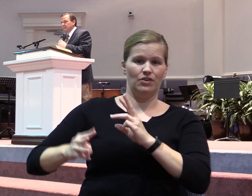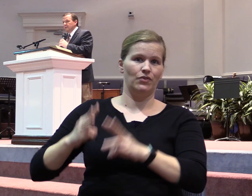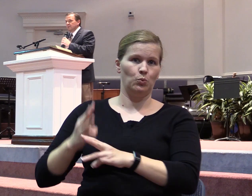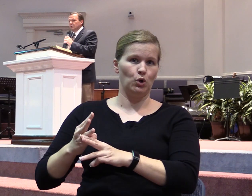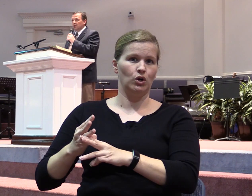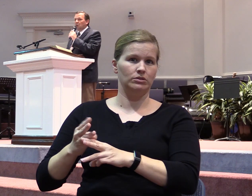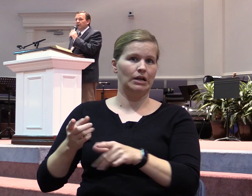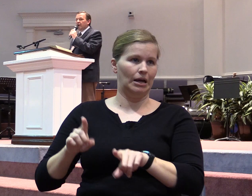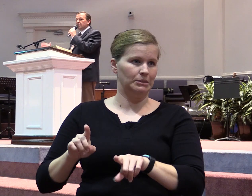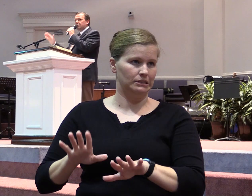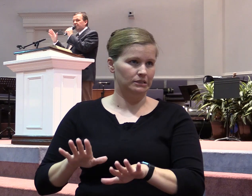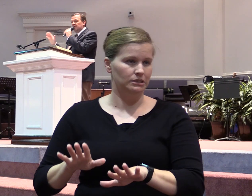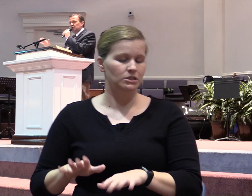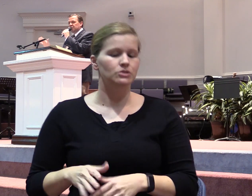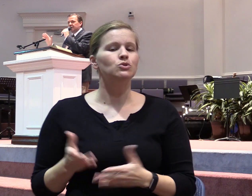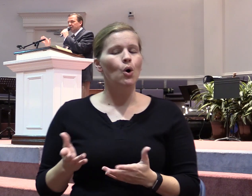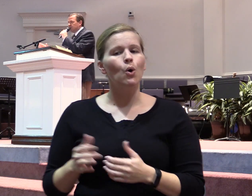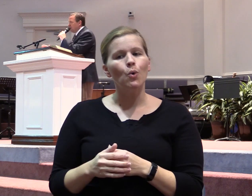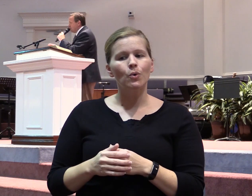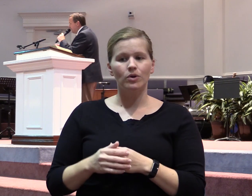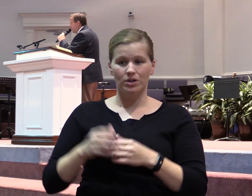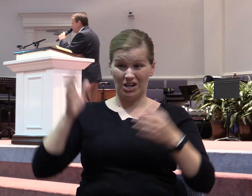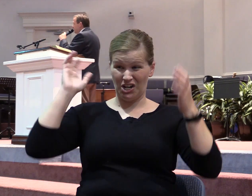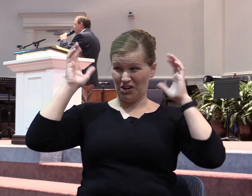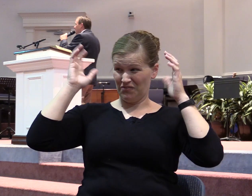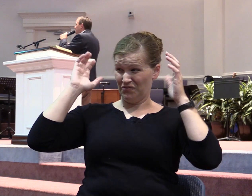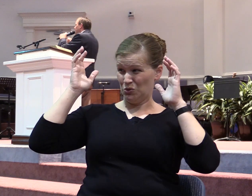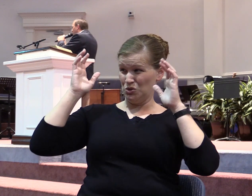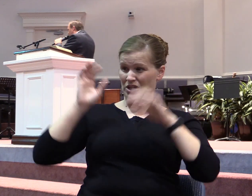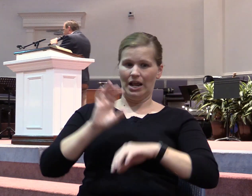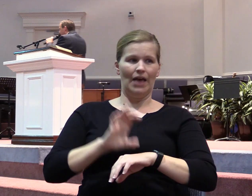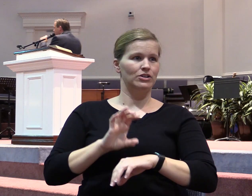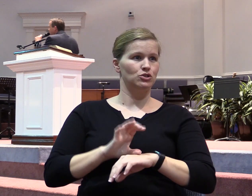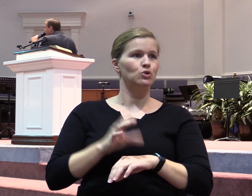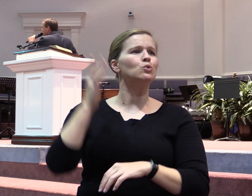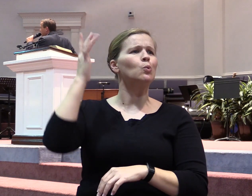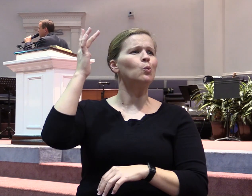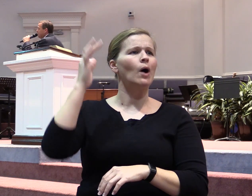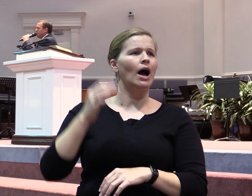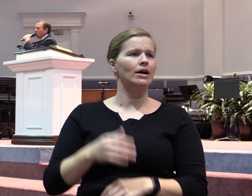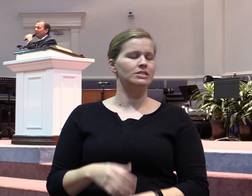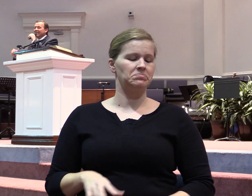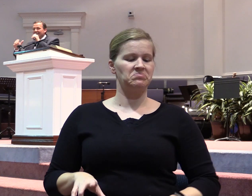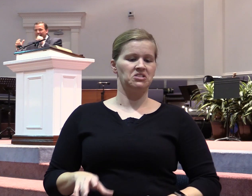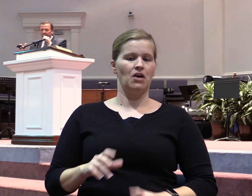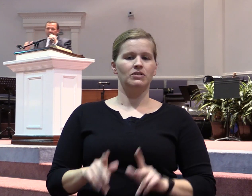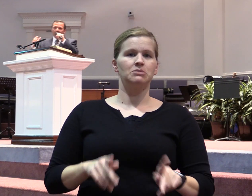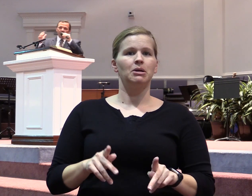So when there's confusion in the church because there's self-promotion in the church and because there's people lobbying for